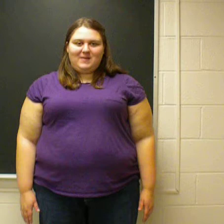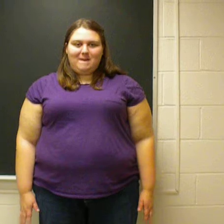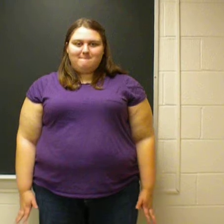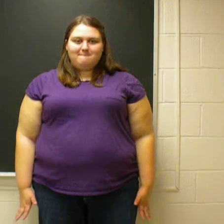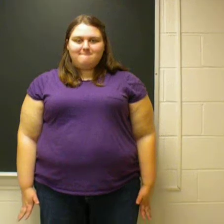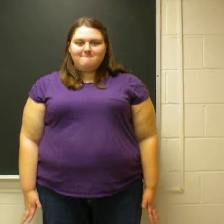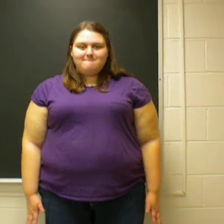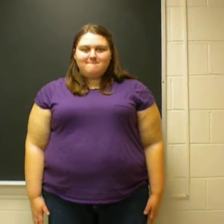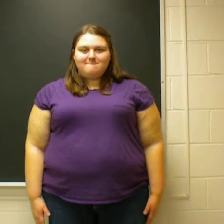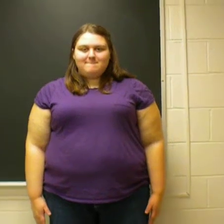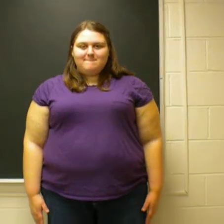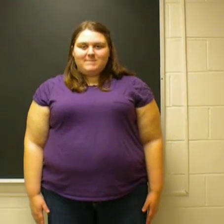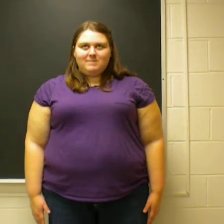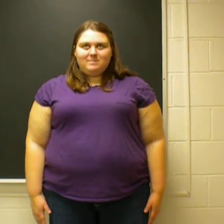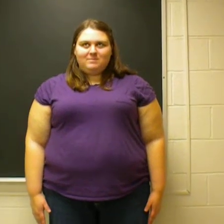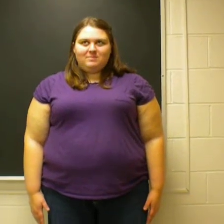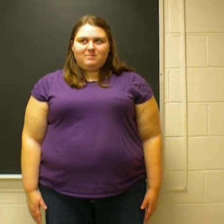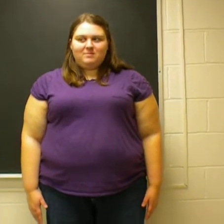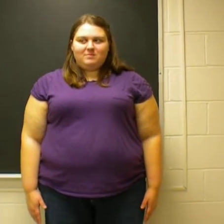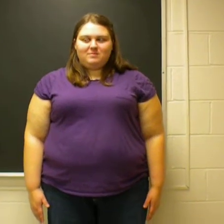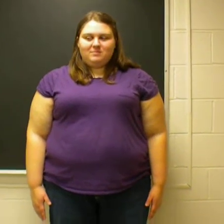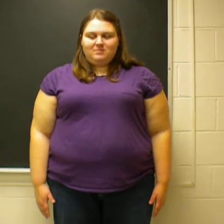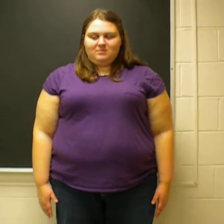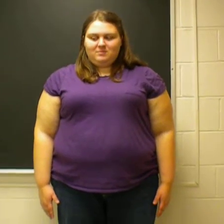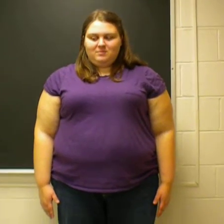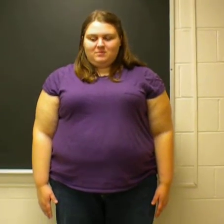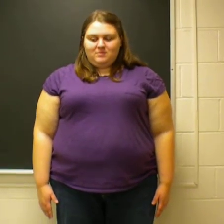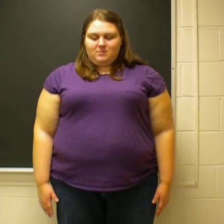The factory turns out hundreds of cars a year.